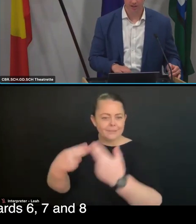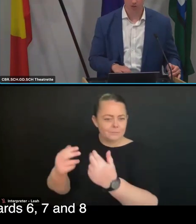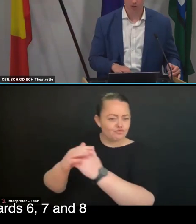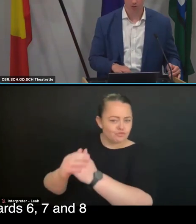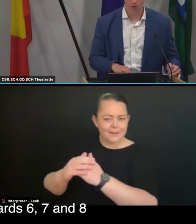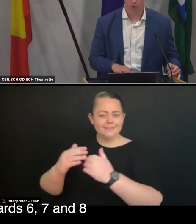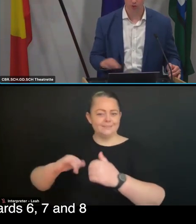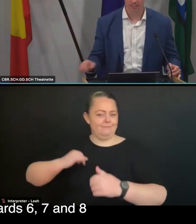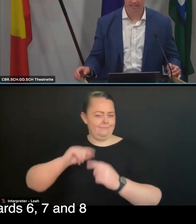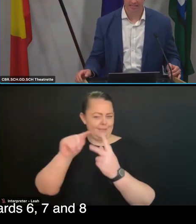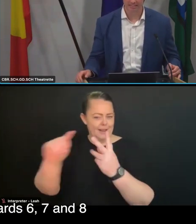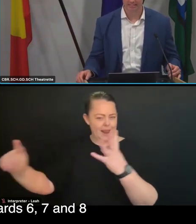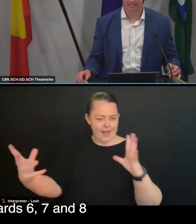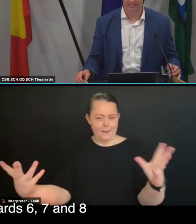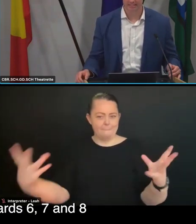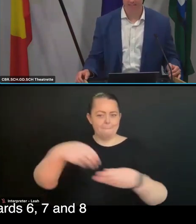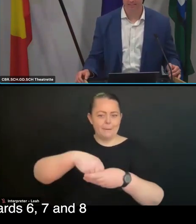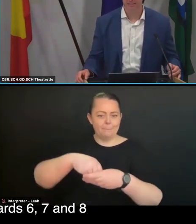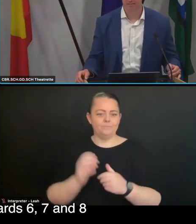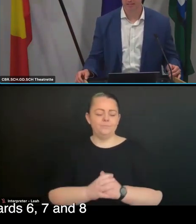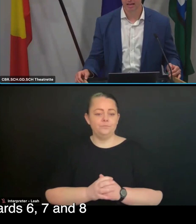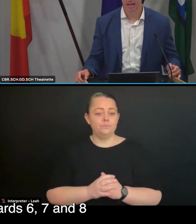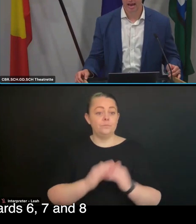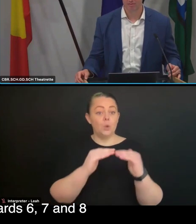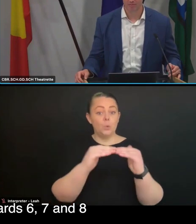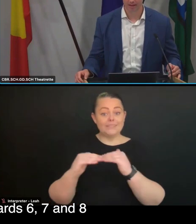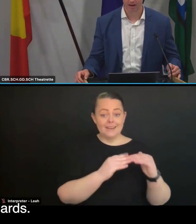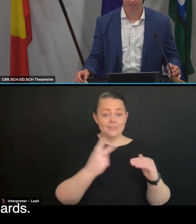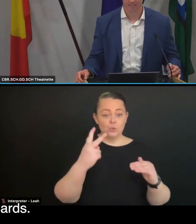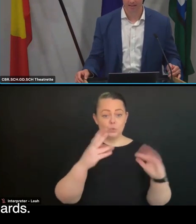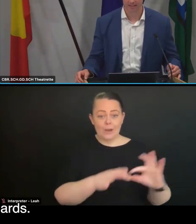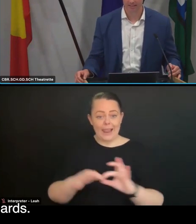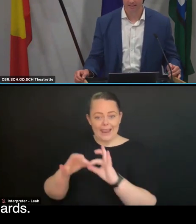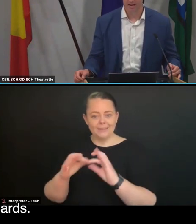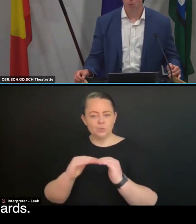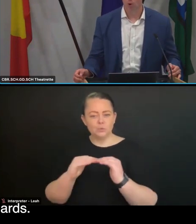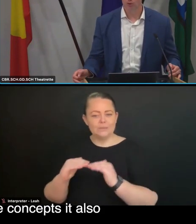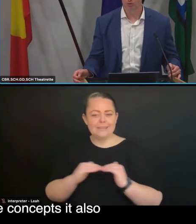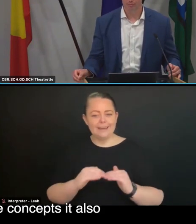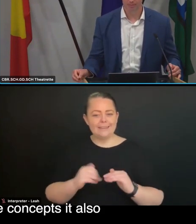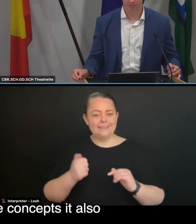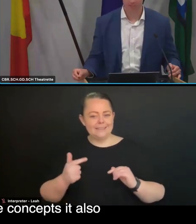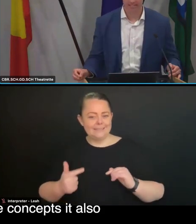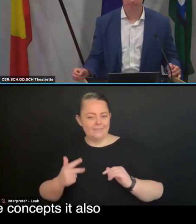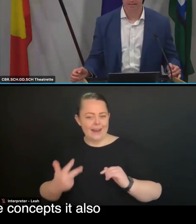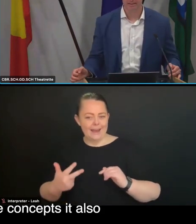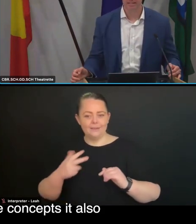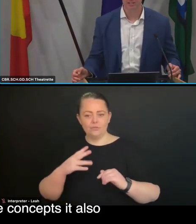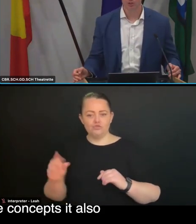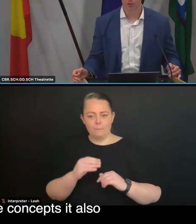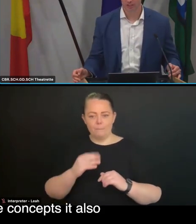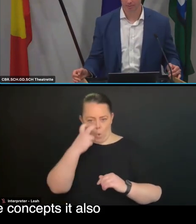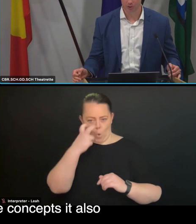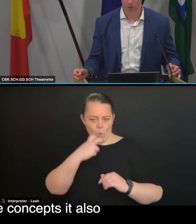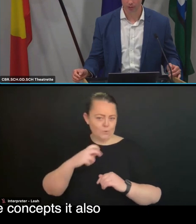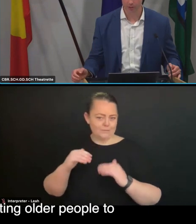standard two draws on standards six, seven and eight from the current standards. And whilst it retains many of